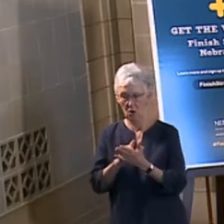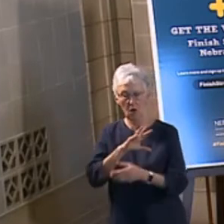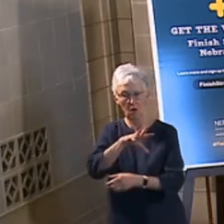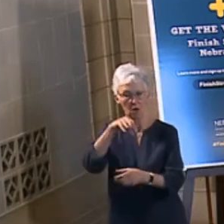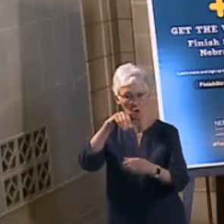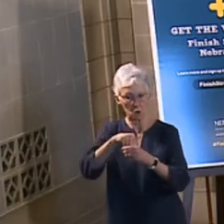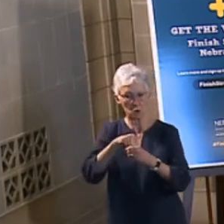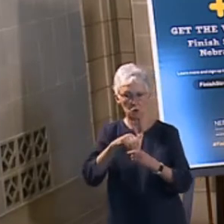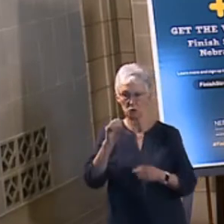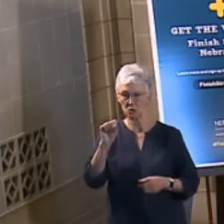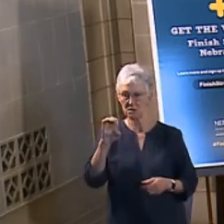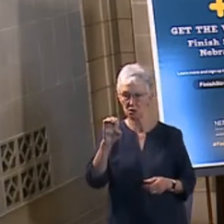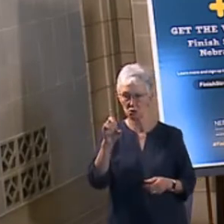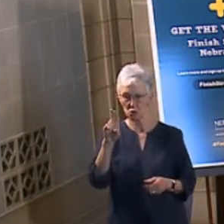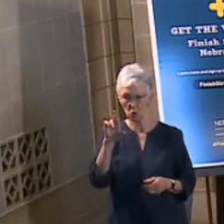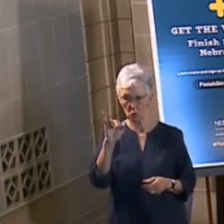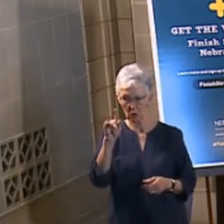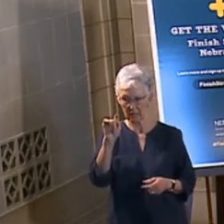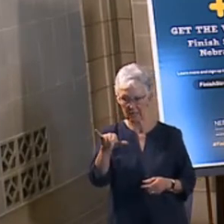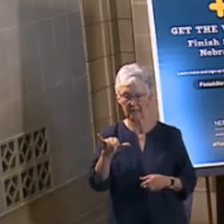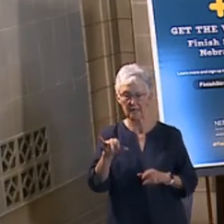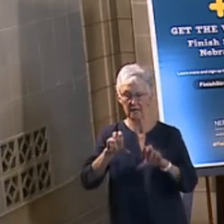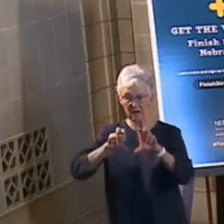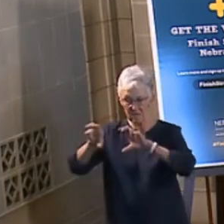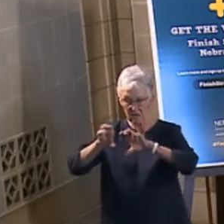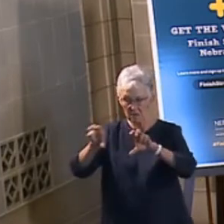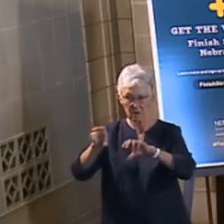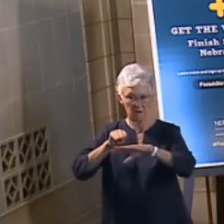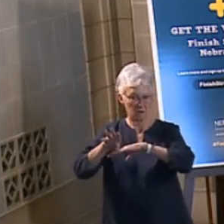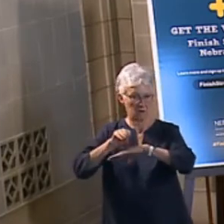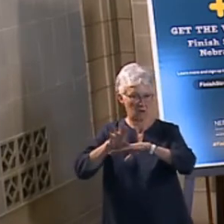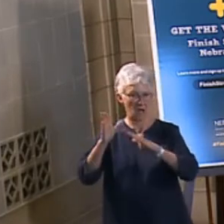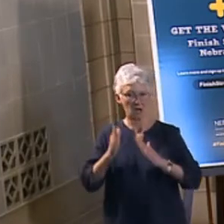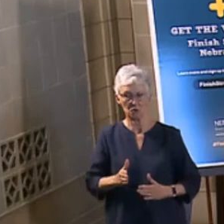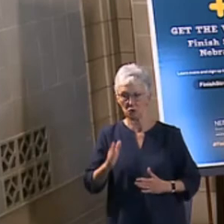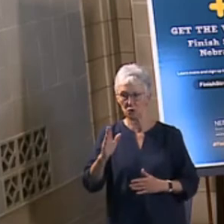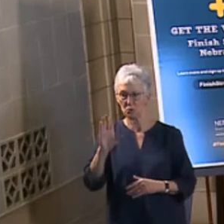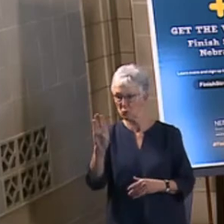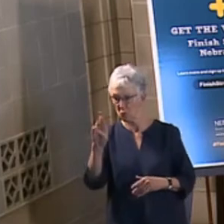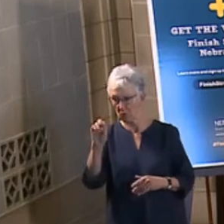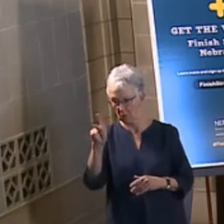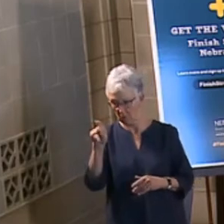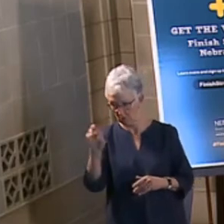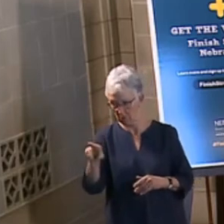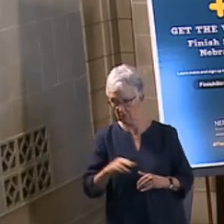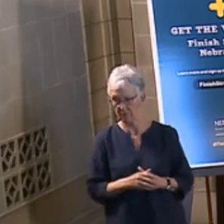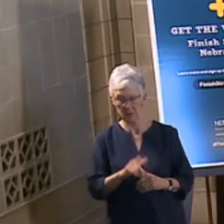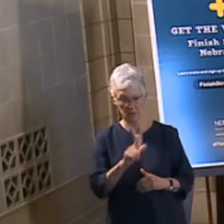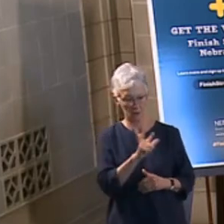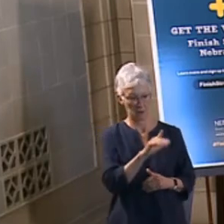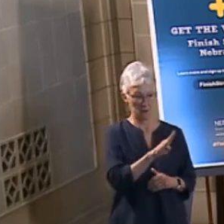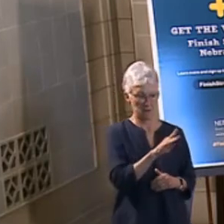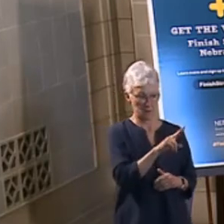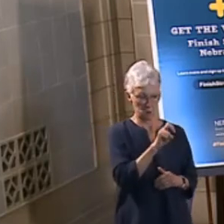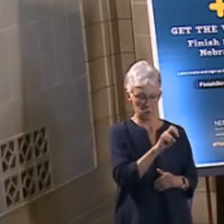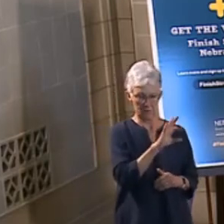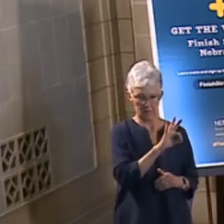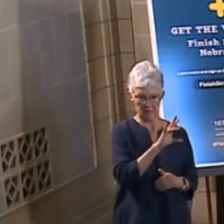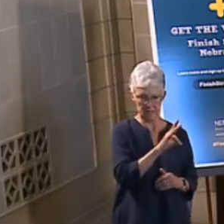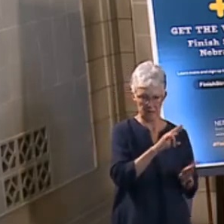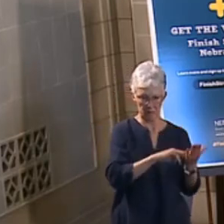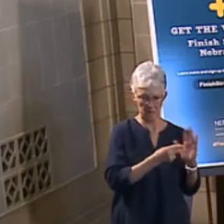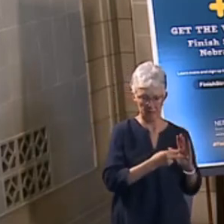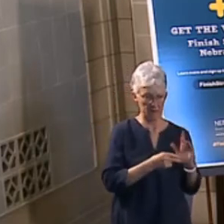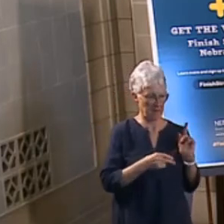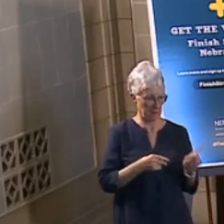industry participants, such as investment advisors, and broker-dealers. LB 297 would allow them to place a hold for up to 30